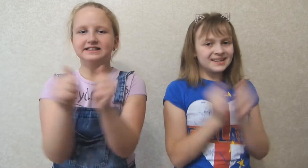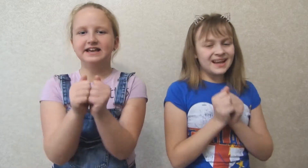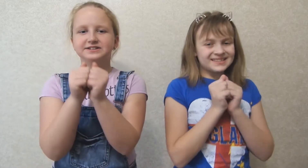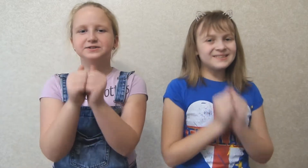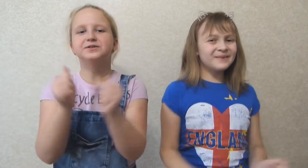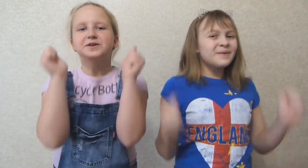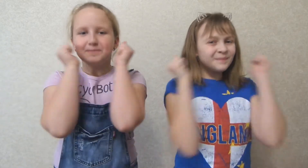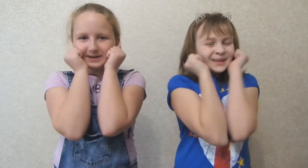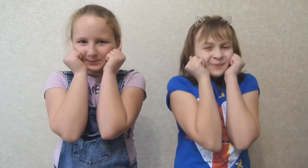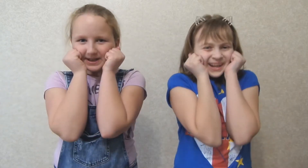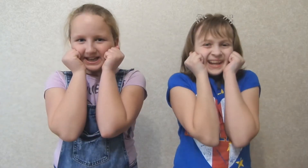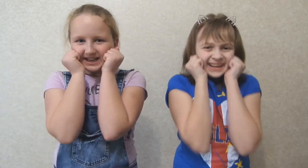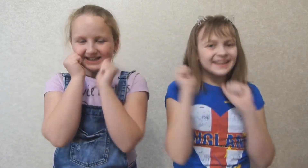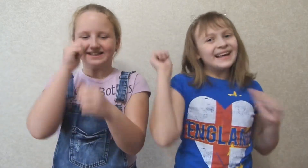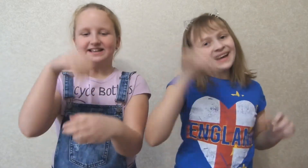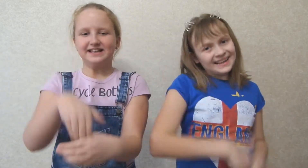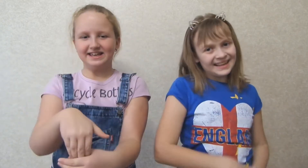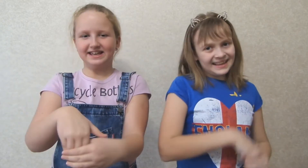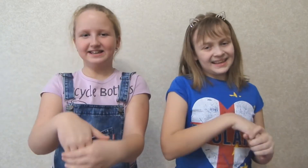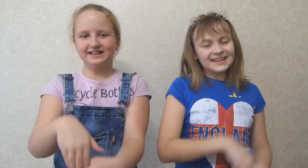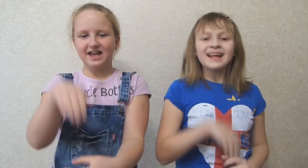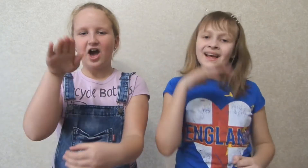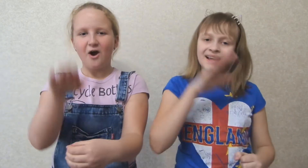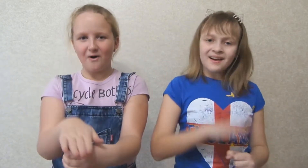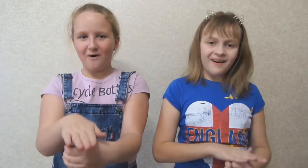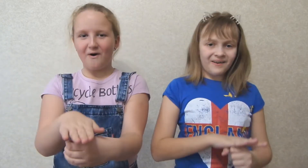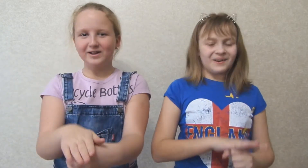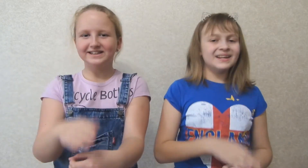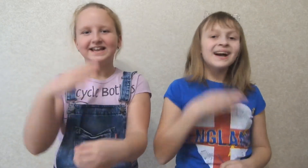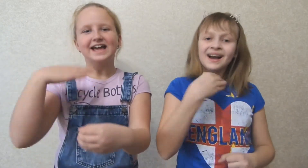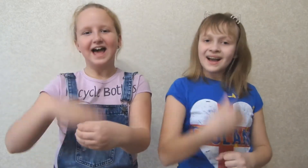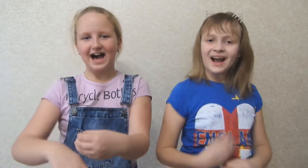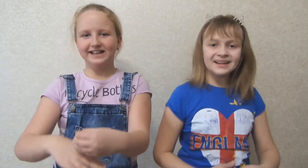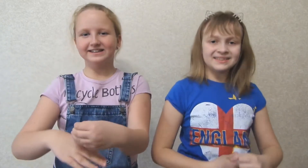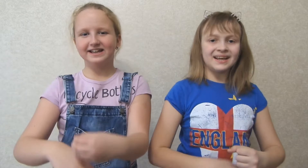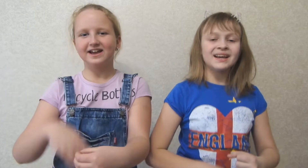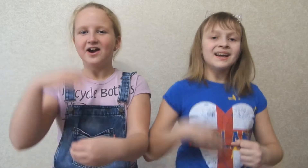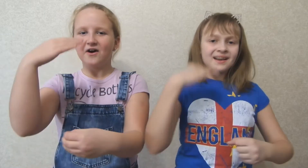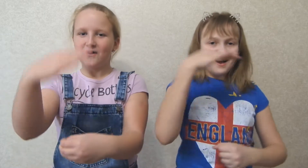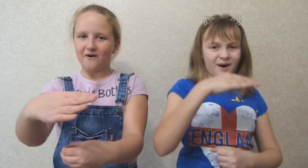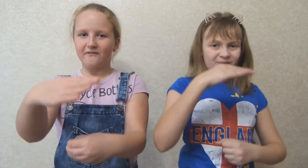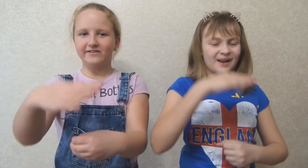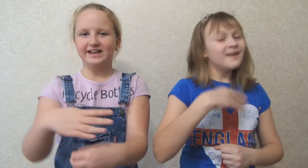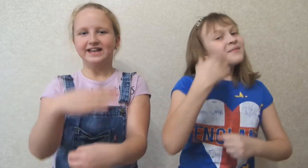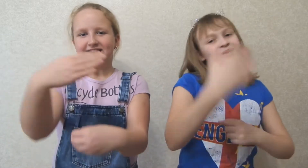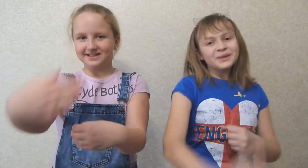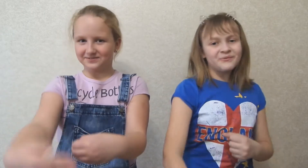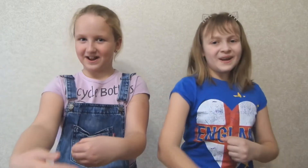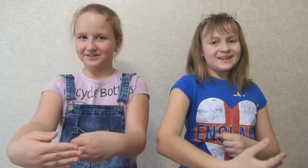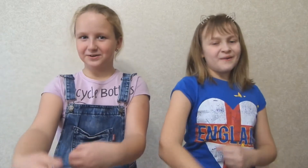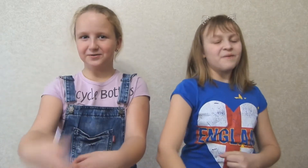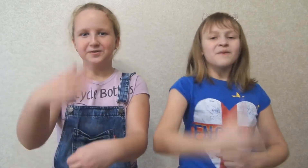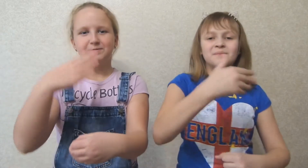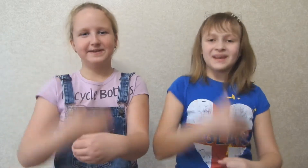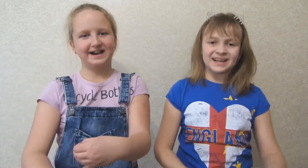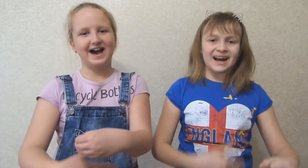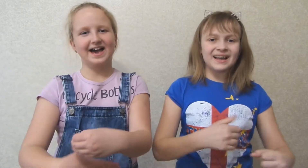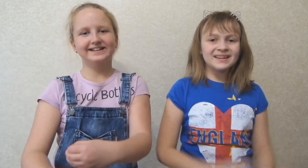next to, between. In, on, under, over, in front of, behind,